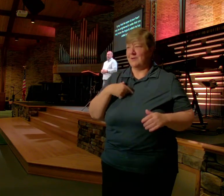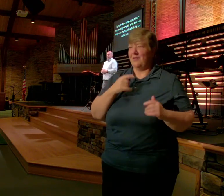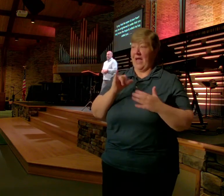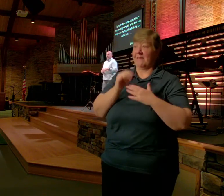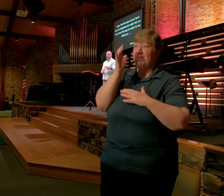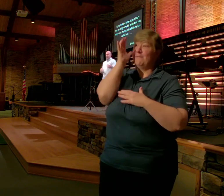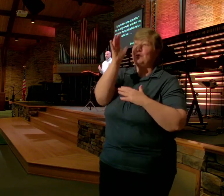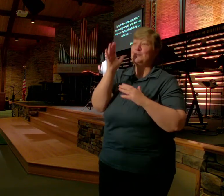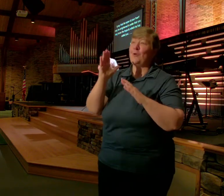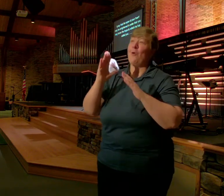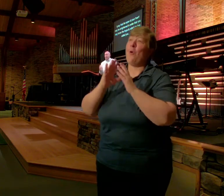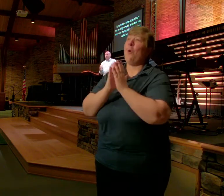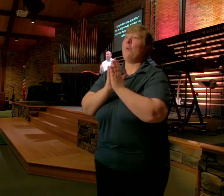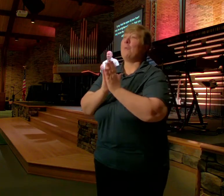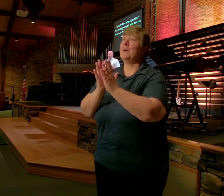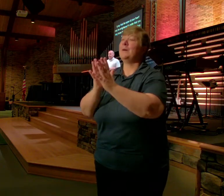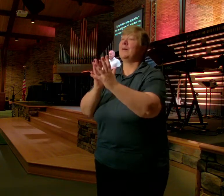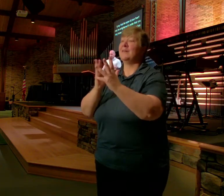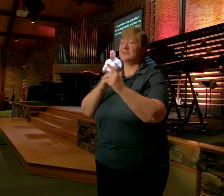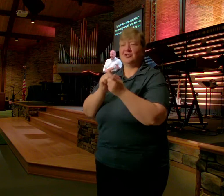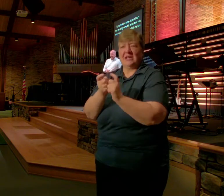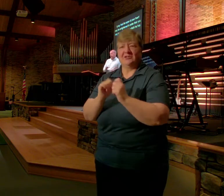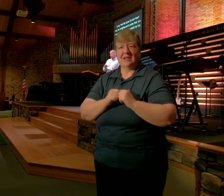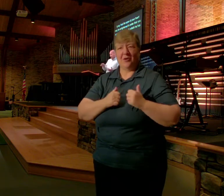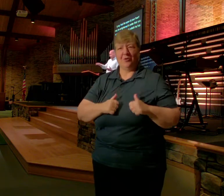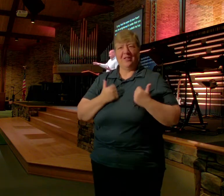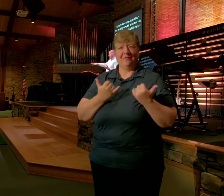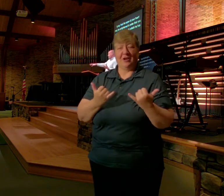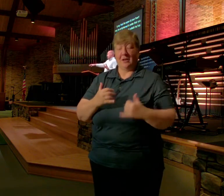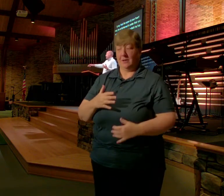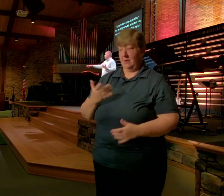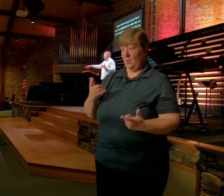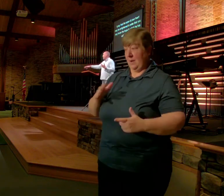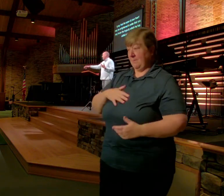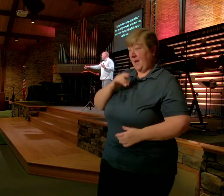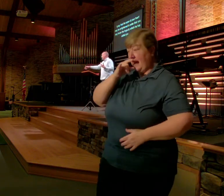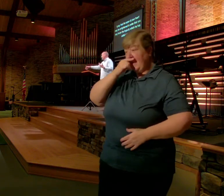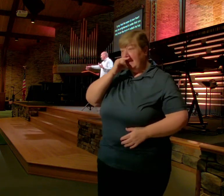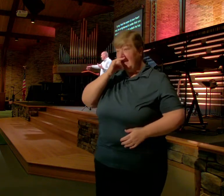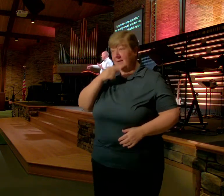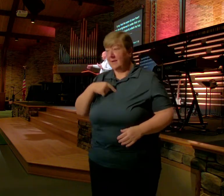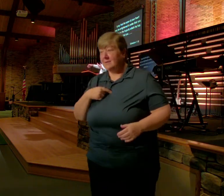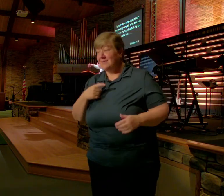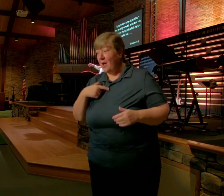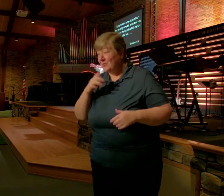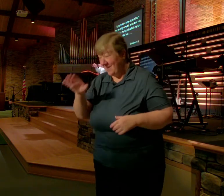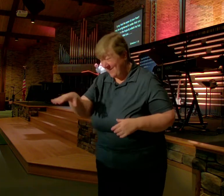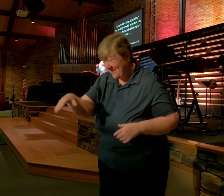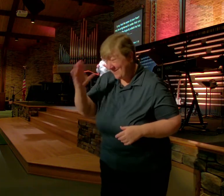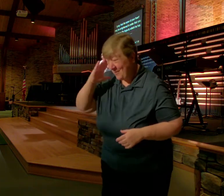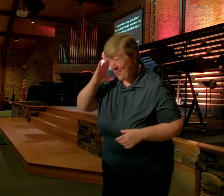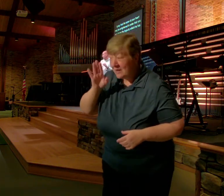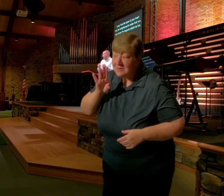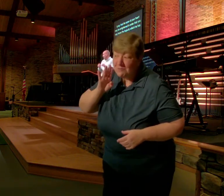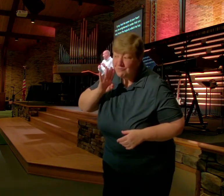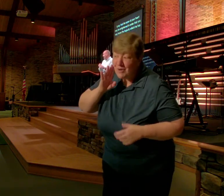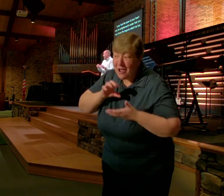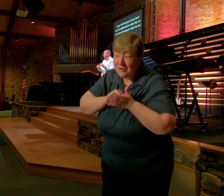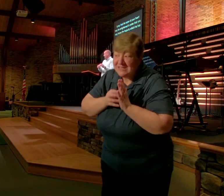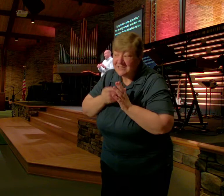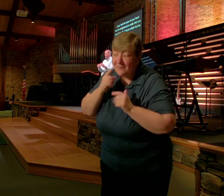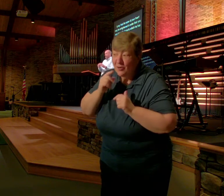My wife Jodi Would say There is Brownies For dessert But you Have to eat Your vegetables First